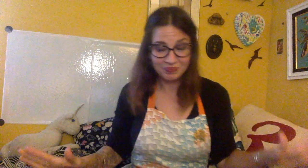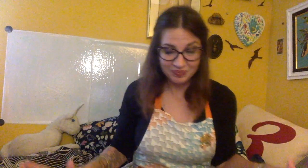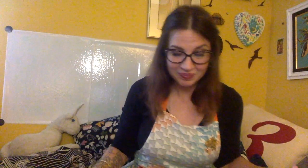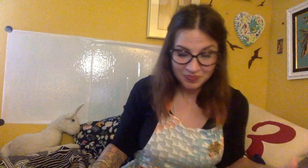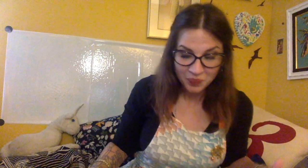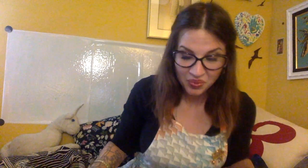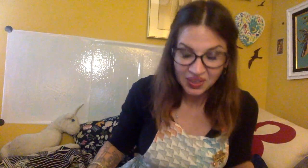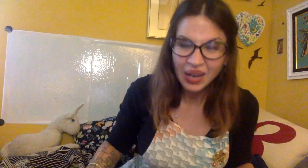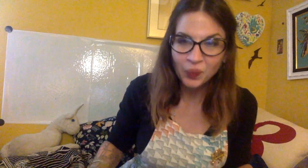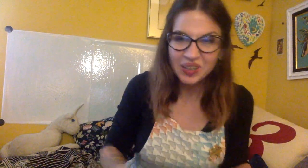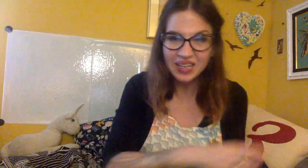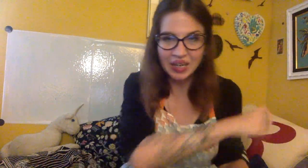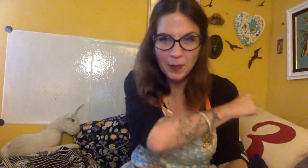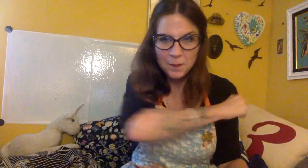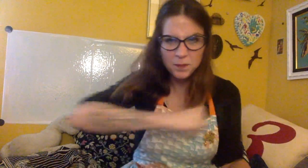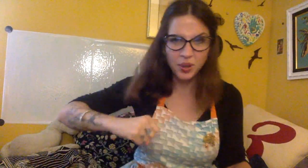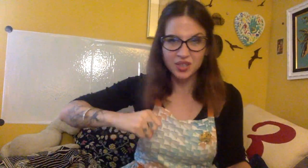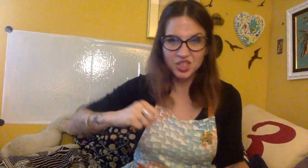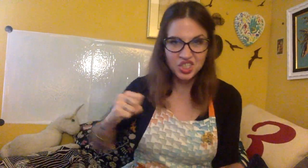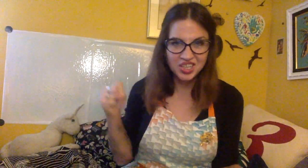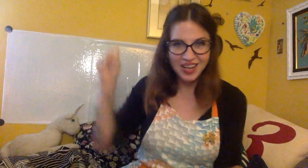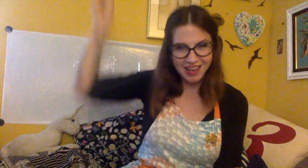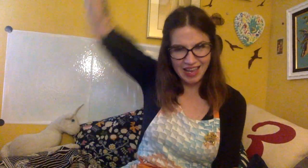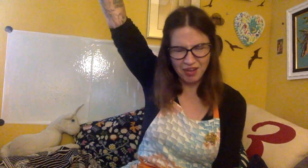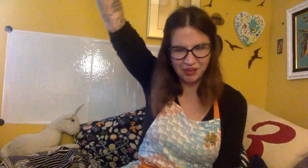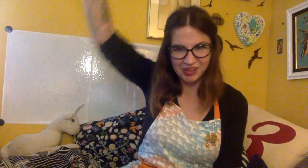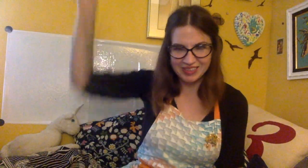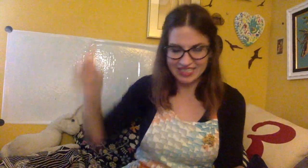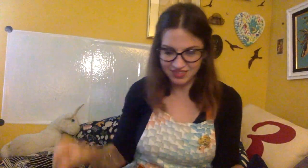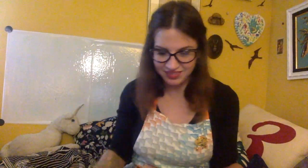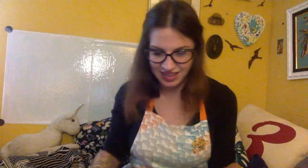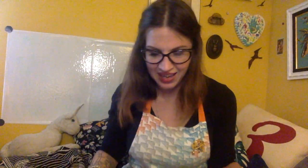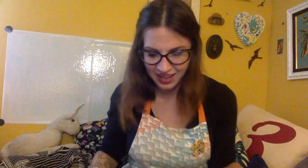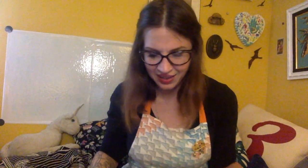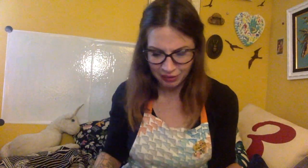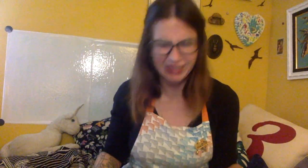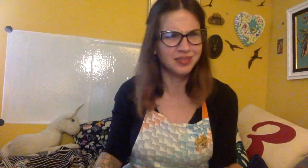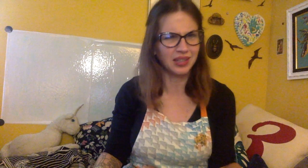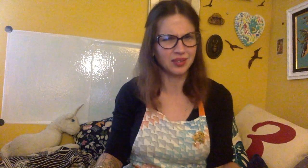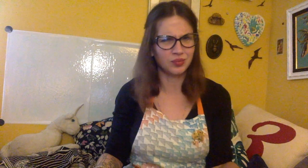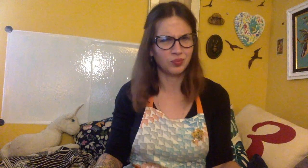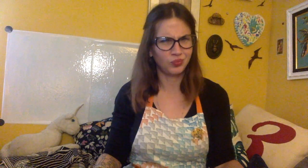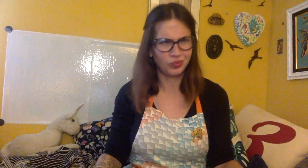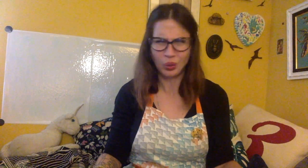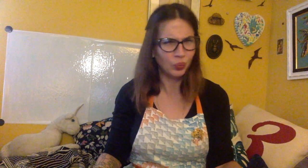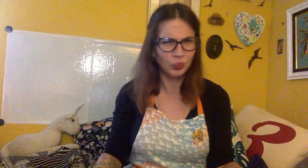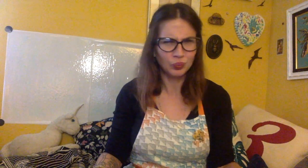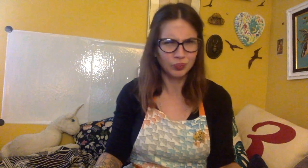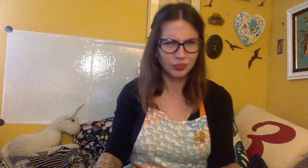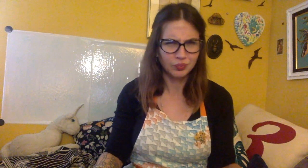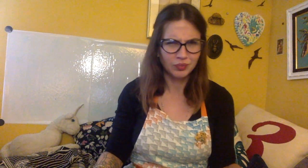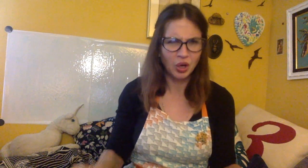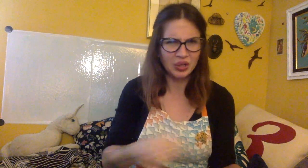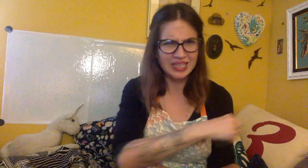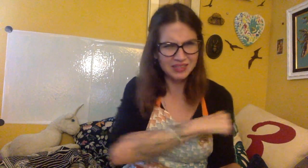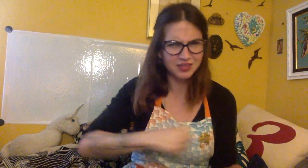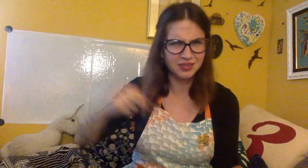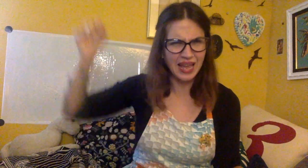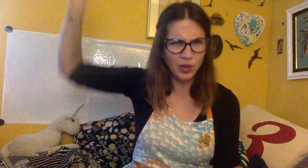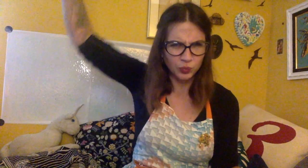Now, we're going to punch out our insides, our insides, no, our ins sounds.